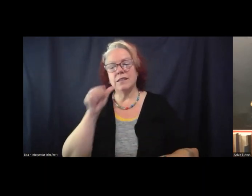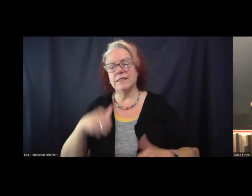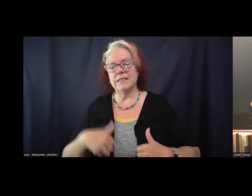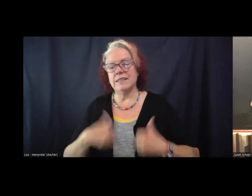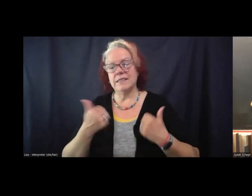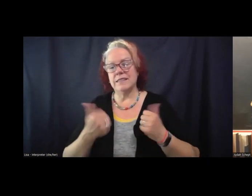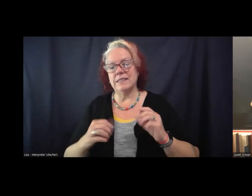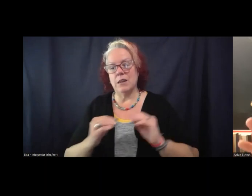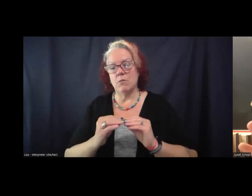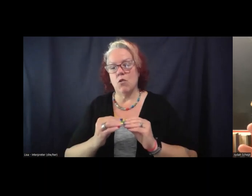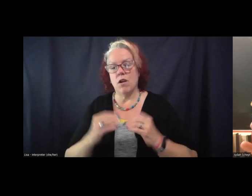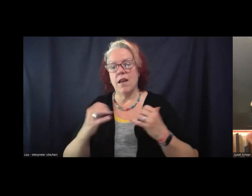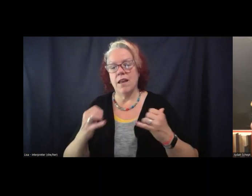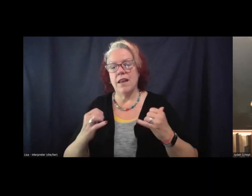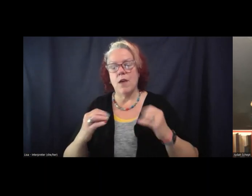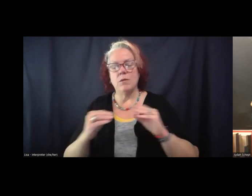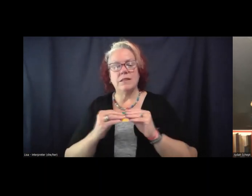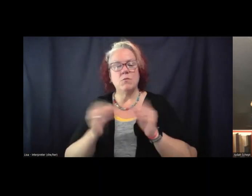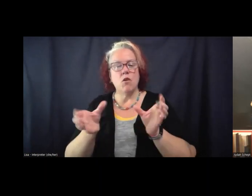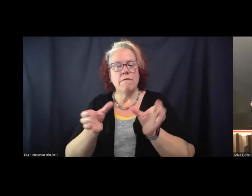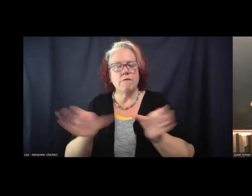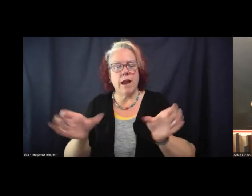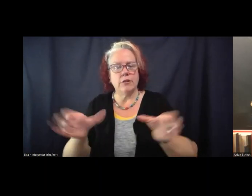much more kind of fractured